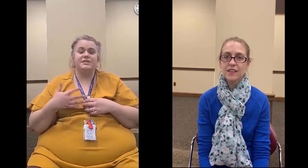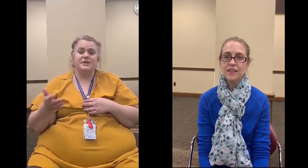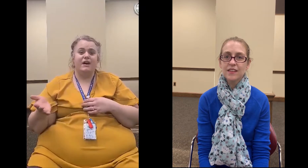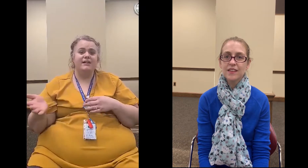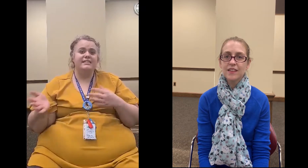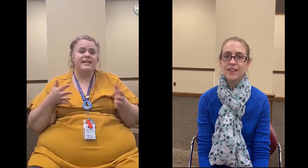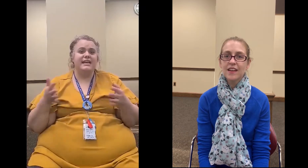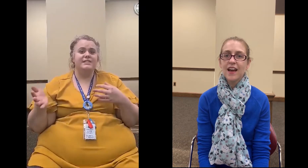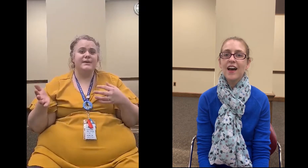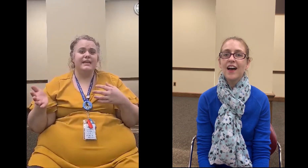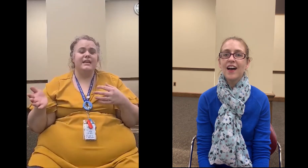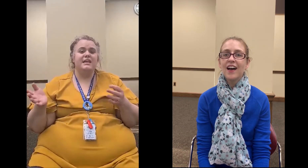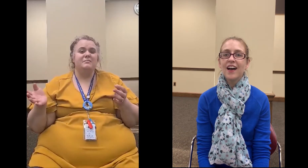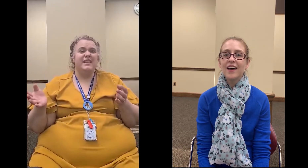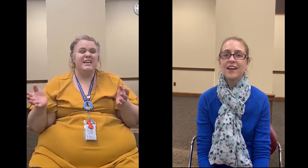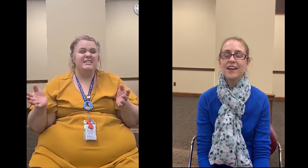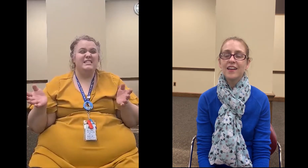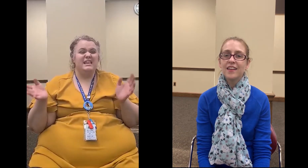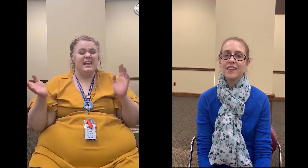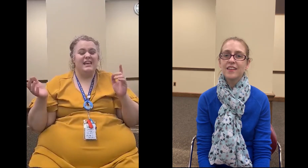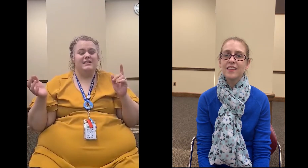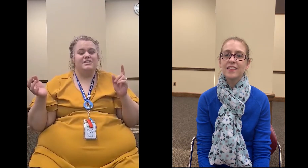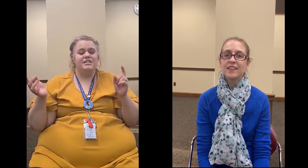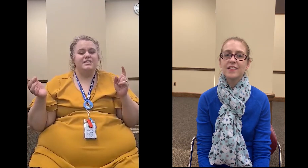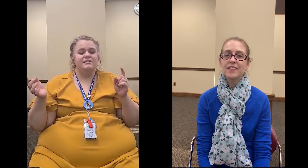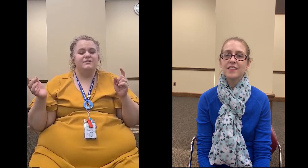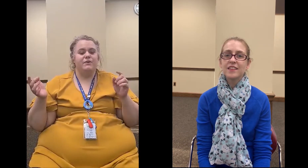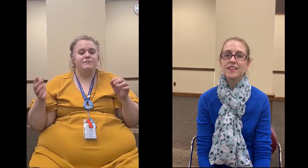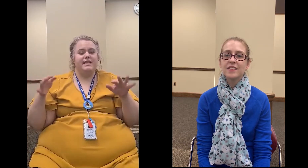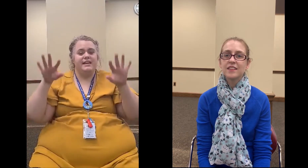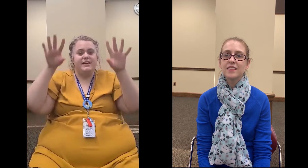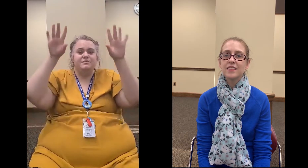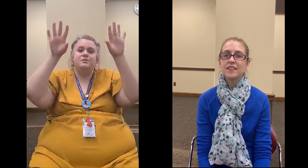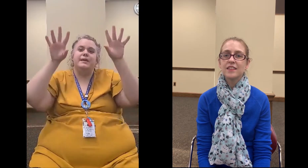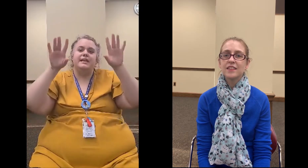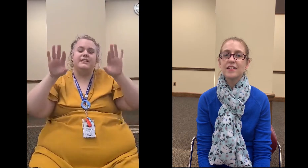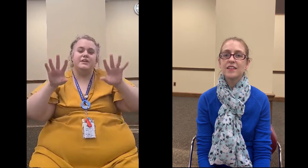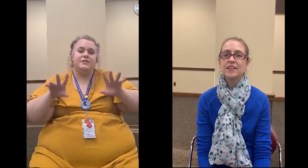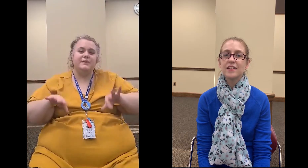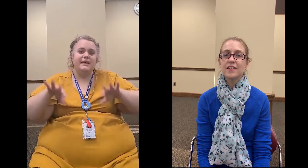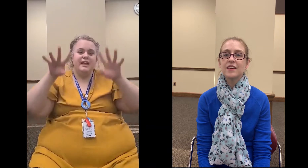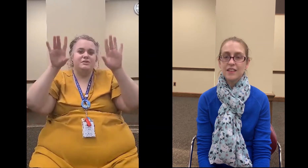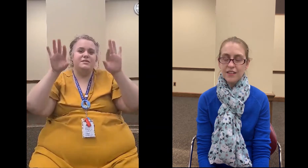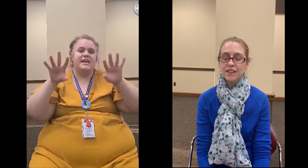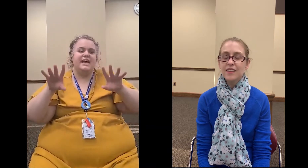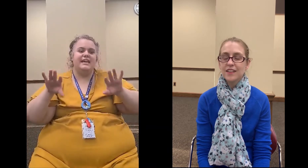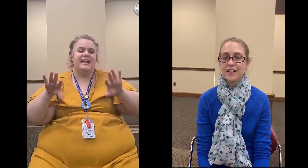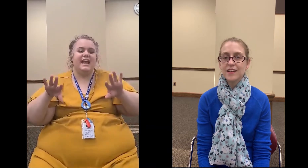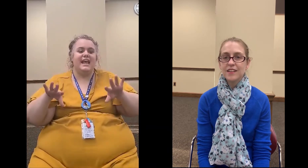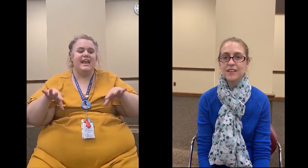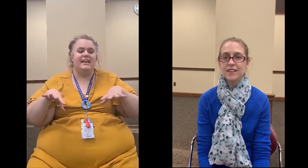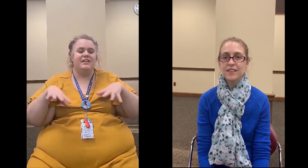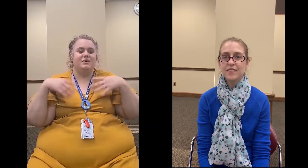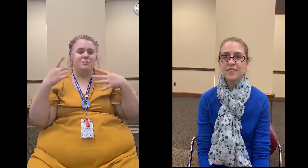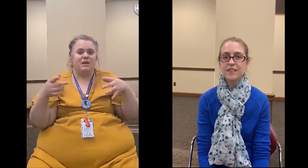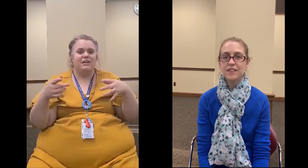song to connect to it because it just forms a connection between you doing the actual sign and the word